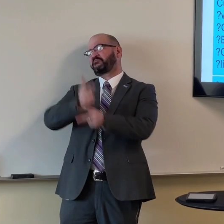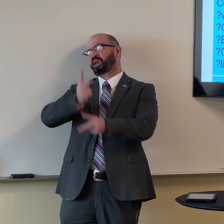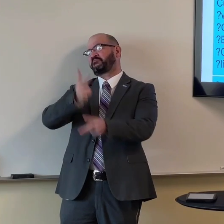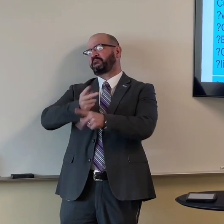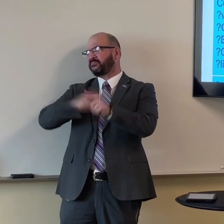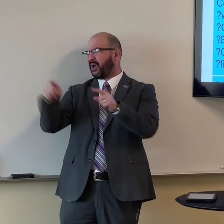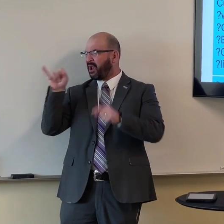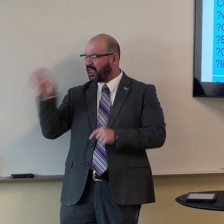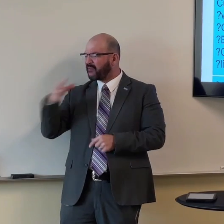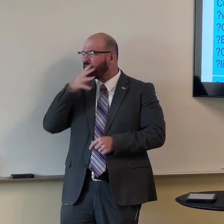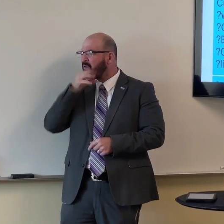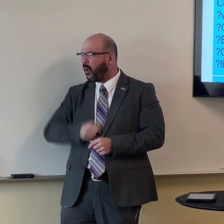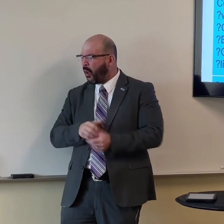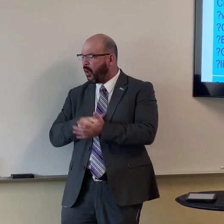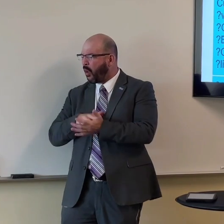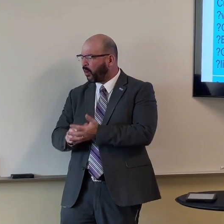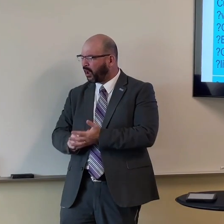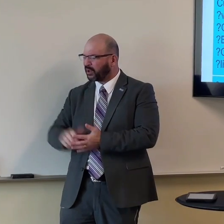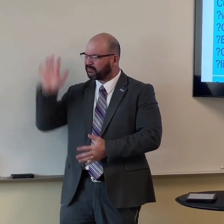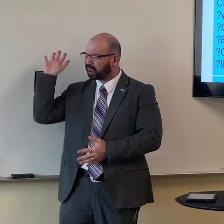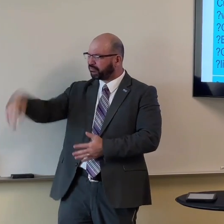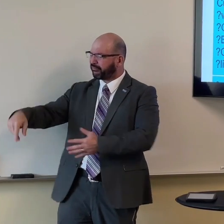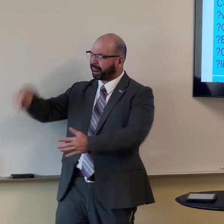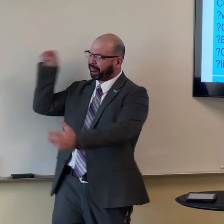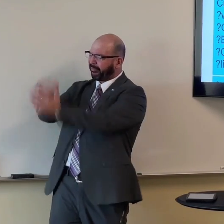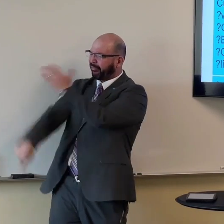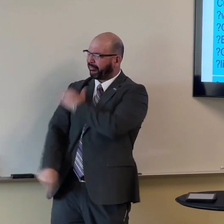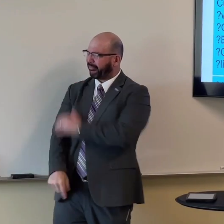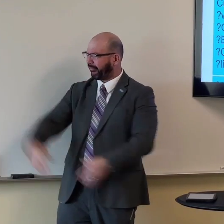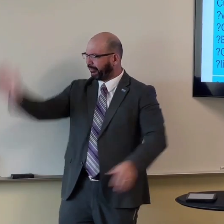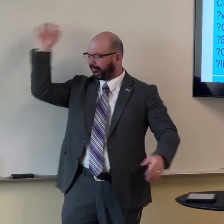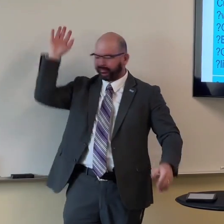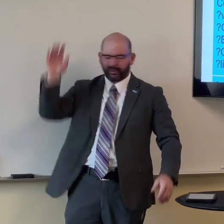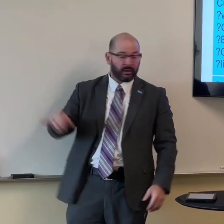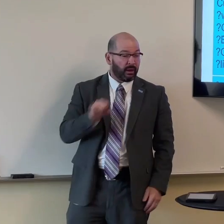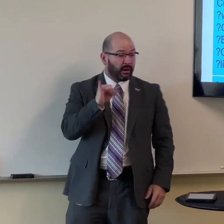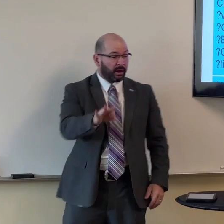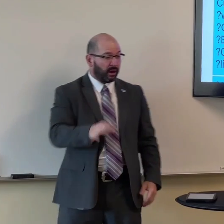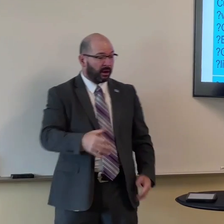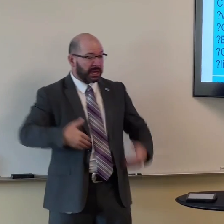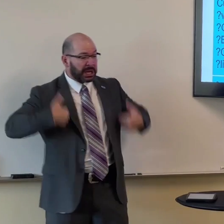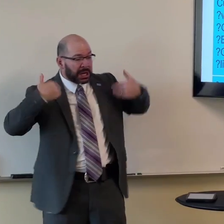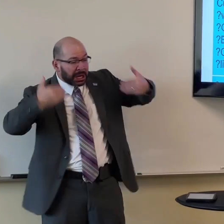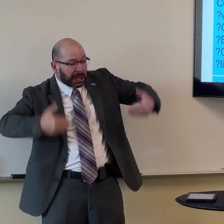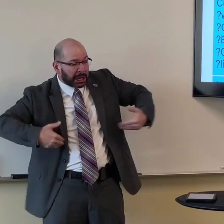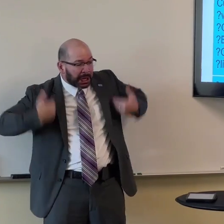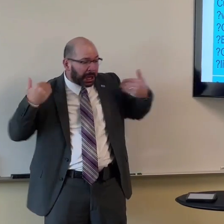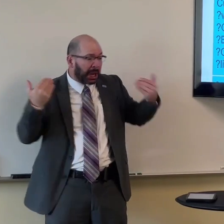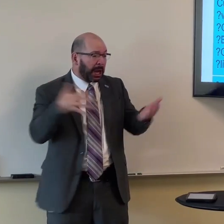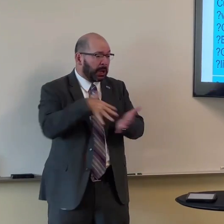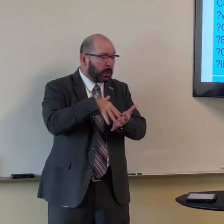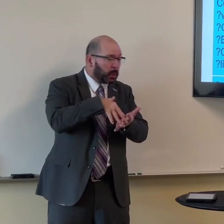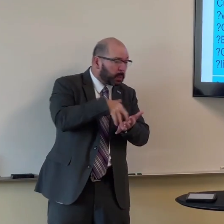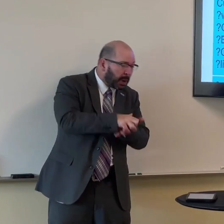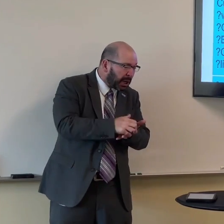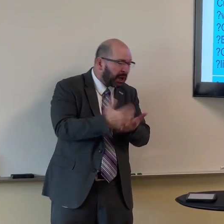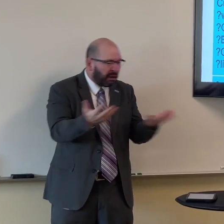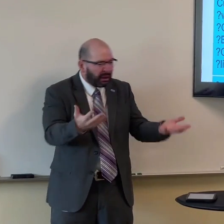get to live. But if you're old, weak, we're going to kill you, right? Euthanasia. If you're young and weak,